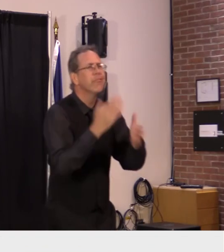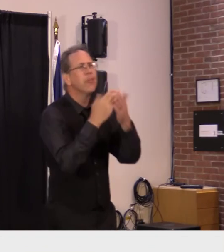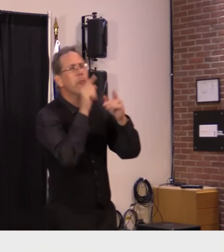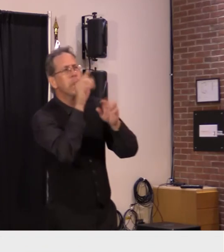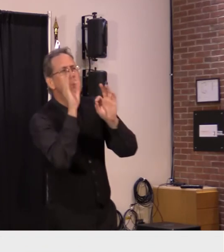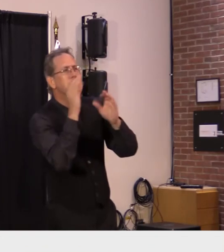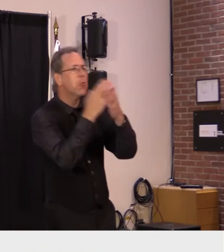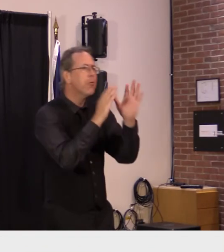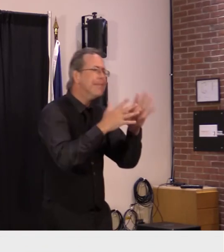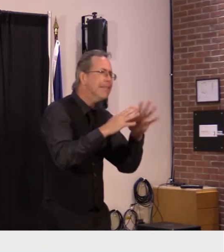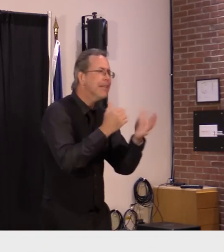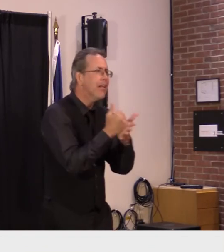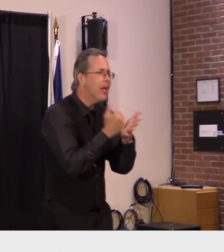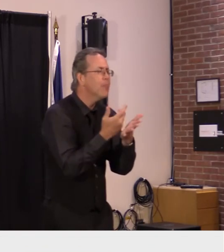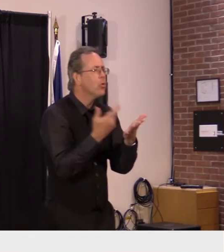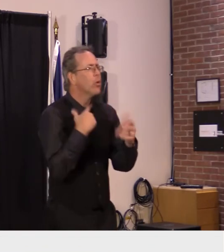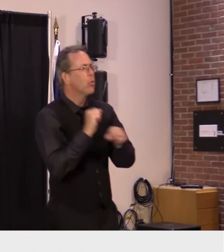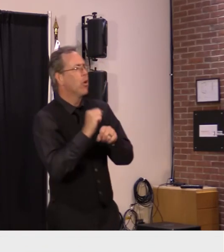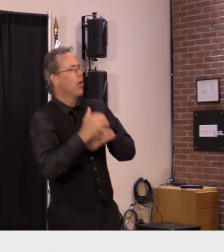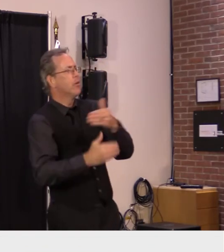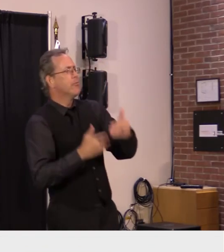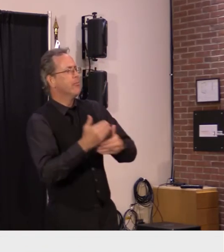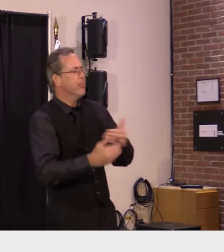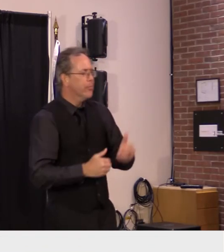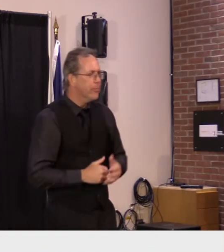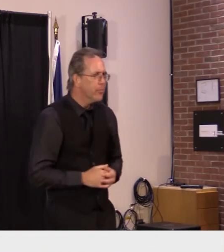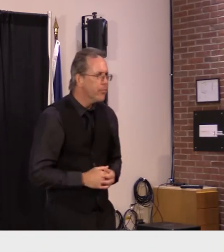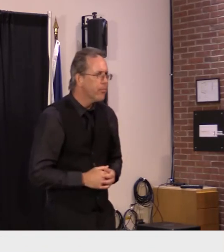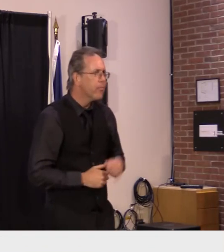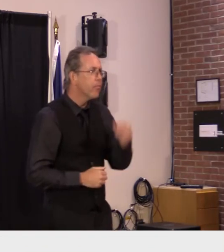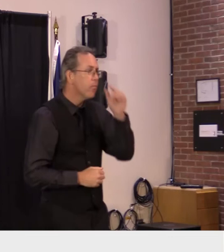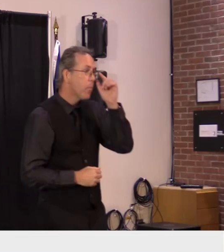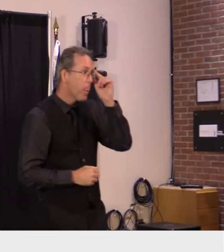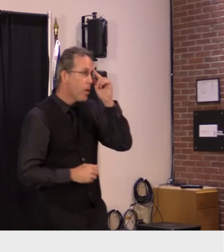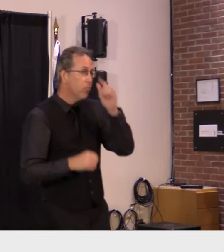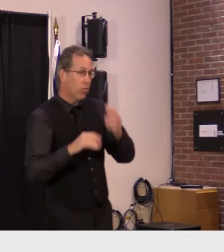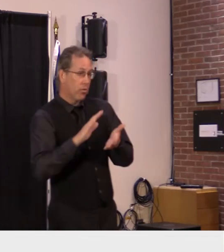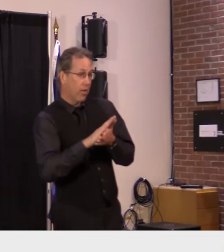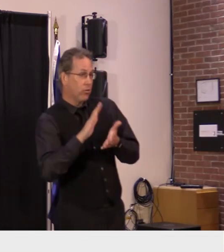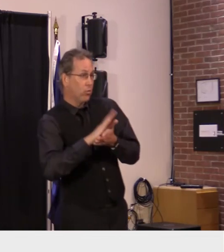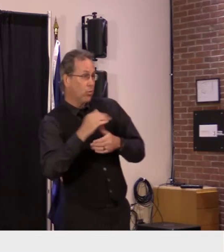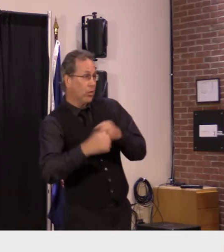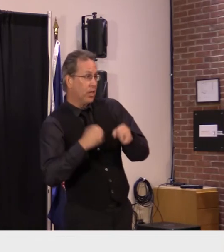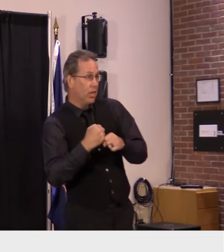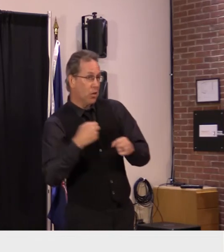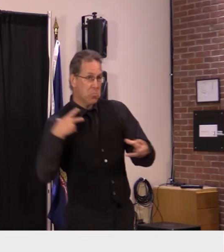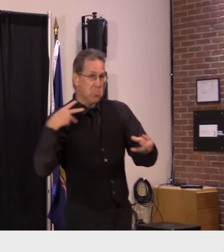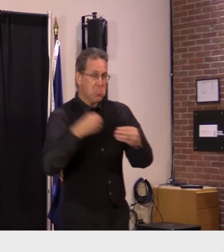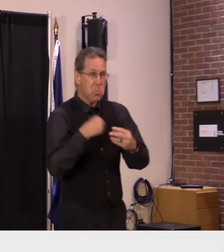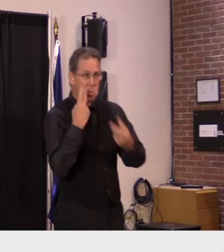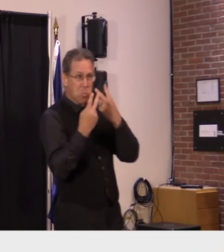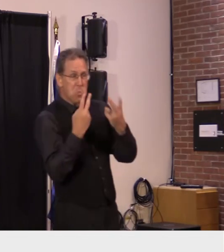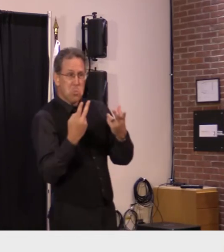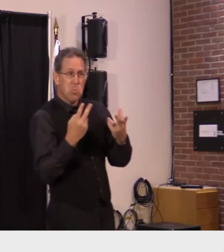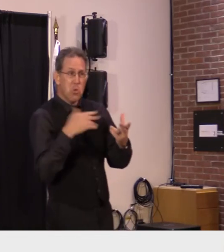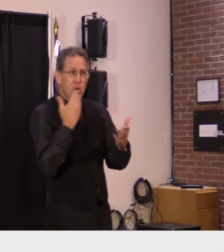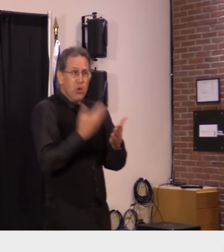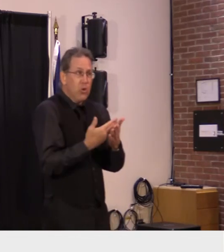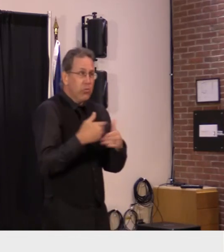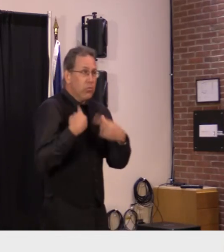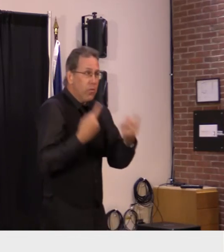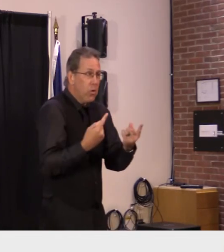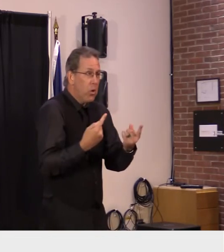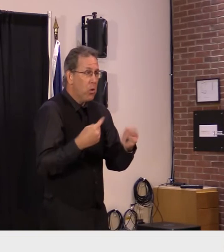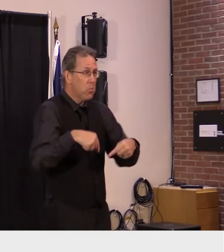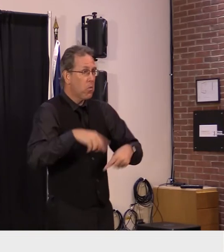this and uh we've had we've had a good moment riding out the rest of the school year and to your point you know vermont's had a very successful uh approach not